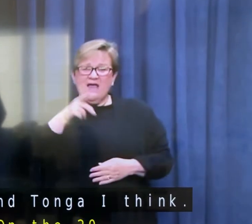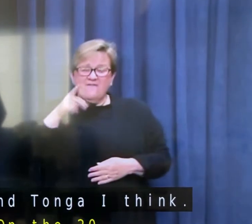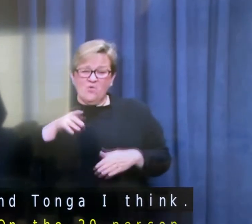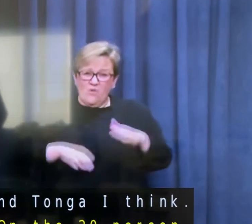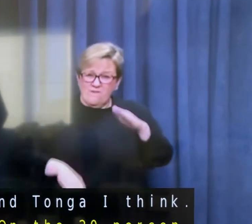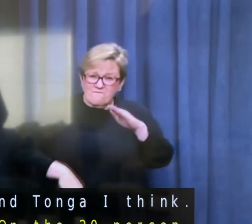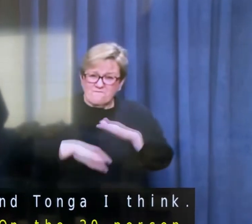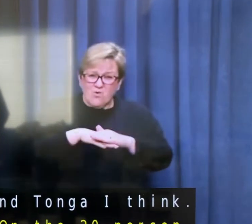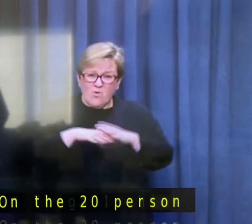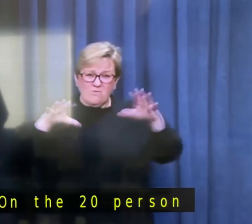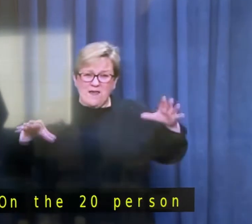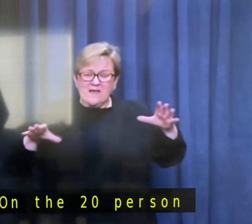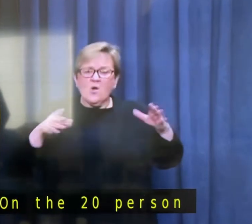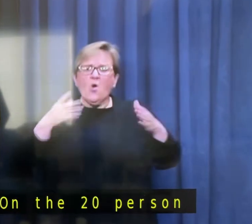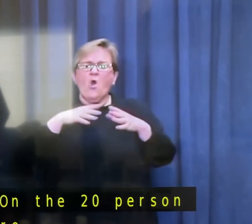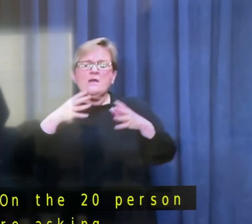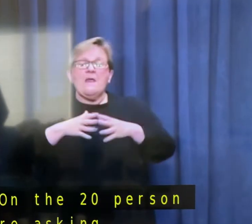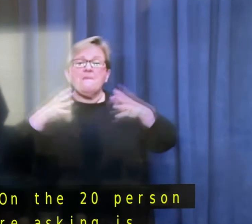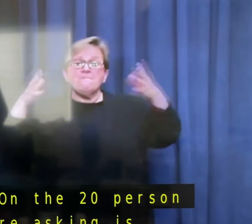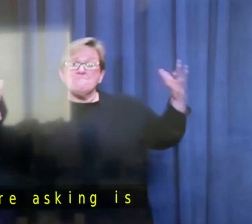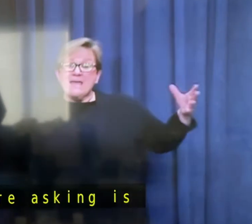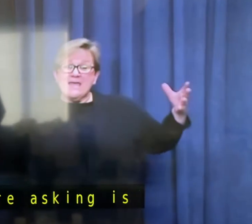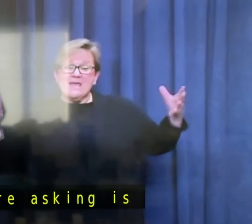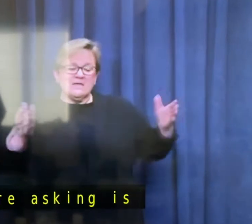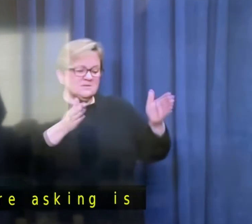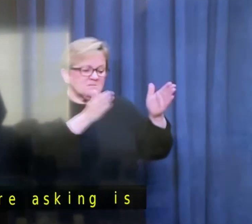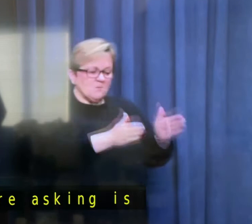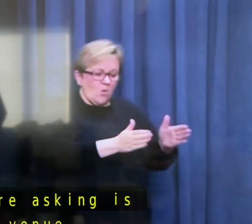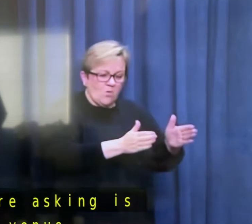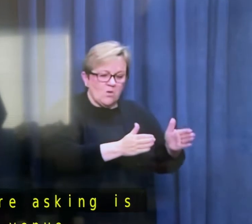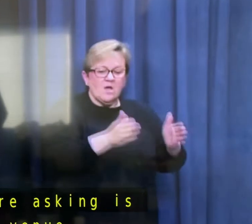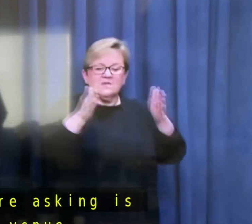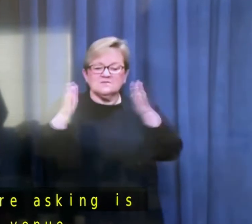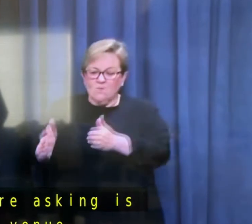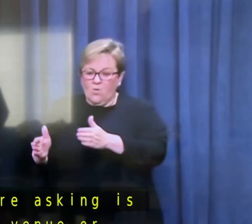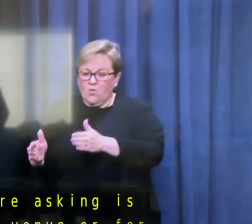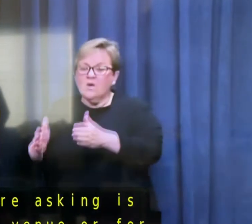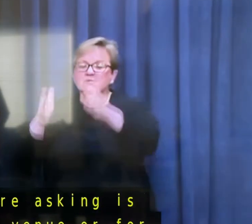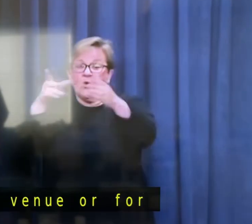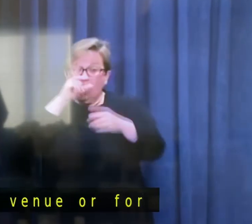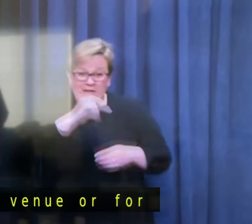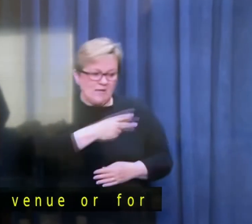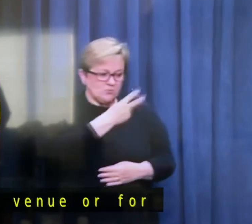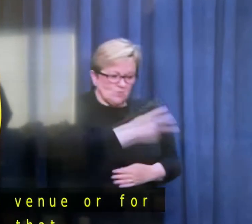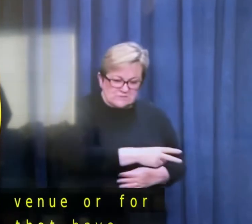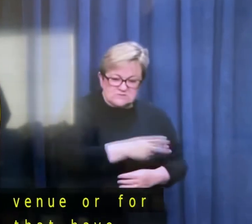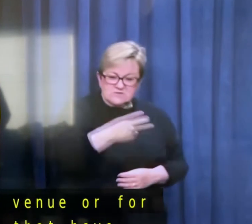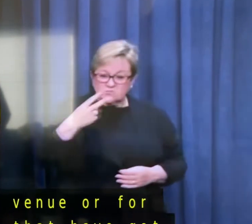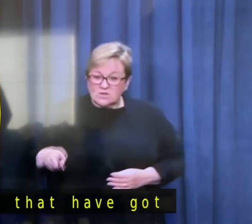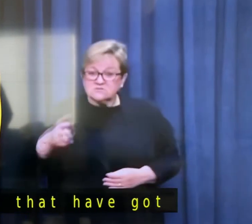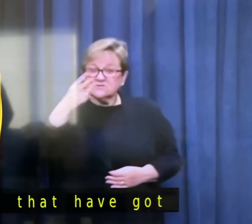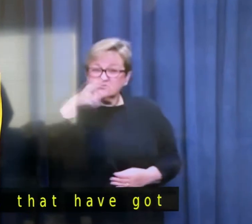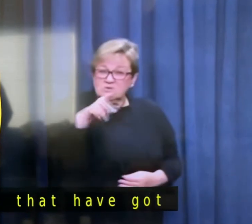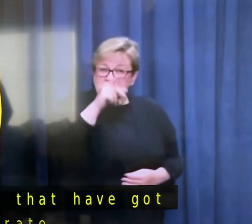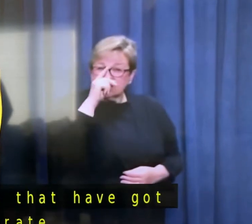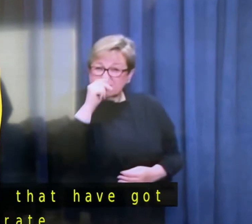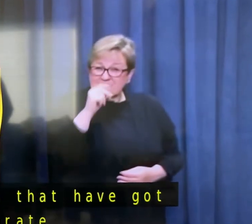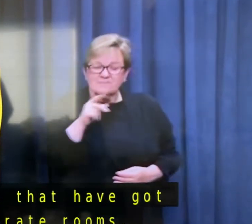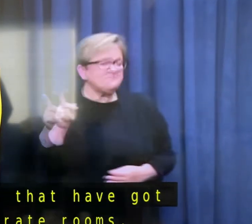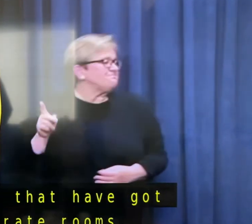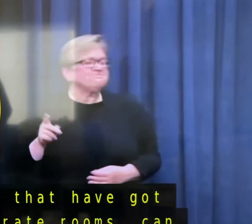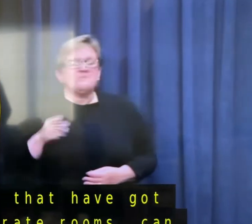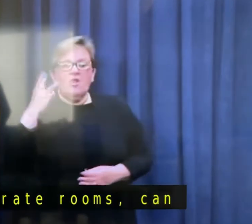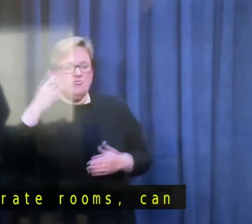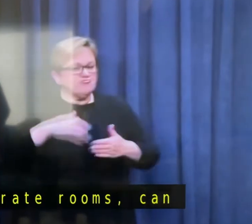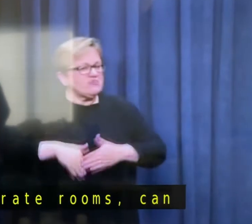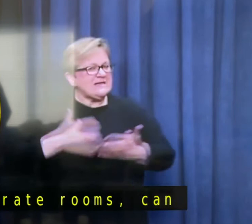the entire menu or for those bigger venues that have got the ability to separate rooms and they have 20 per room? It's three days